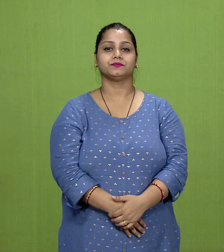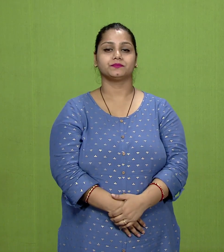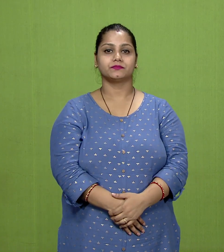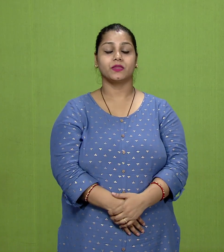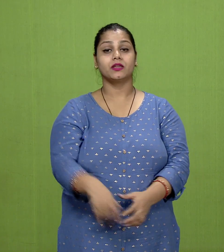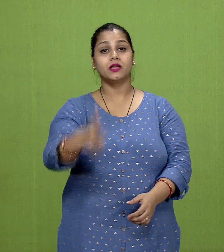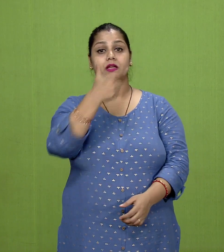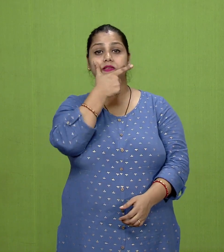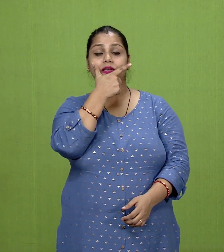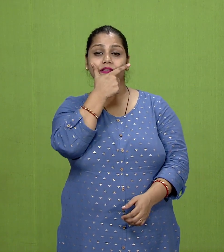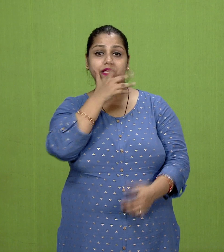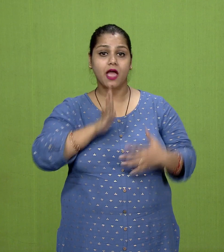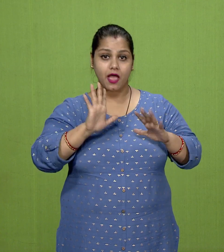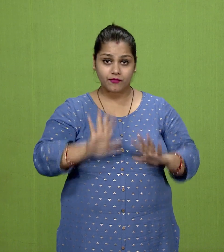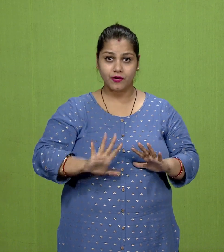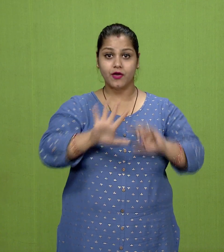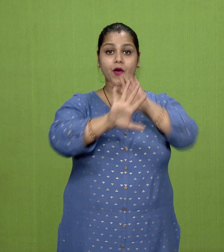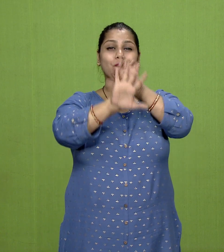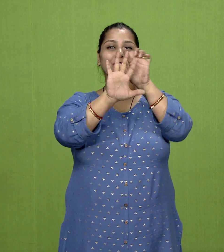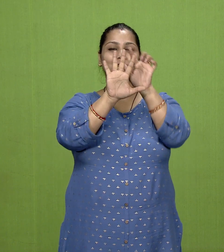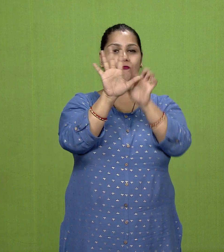Jainism has five cardinal principle.